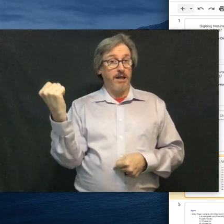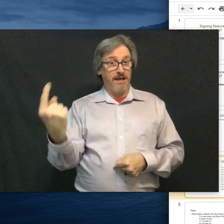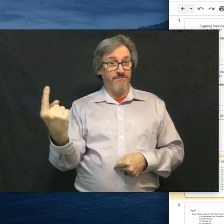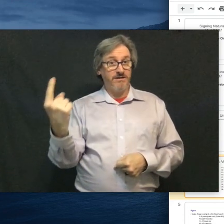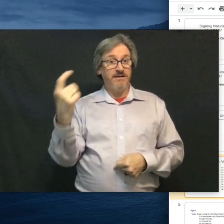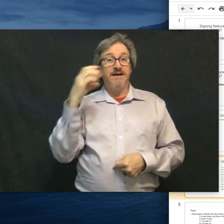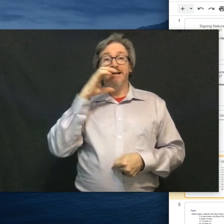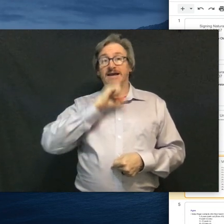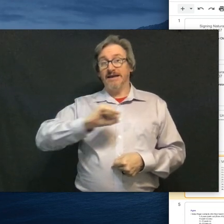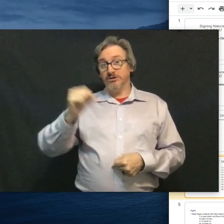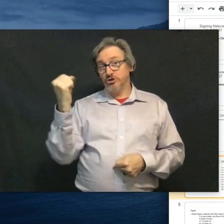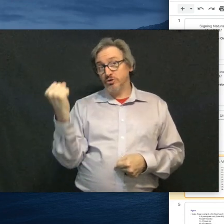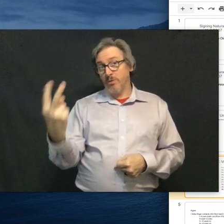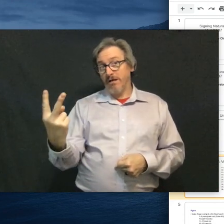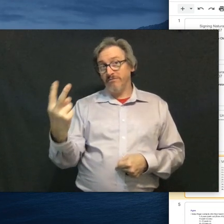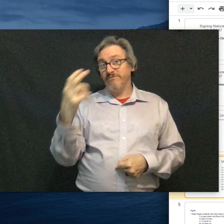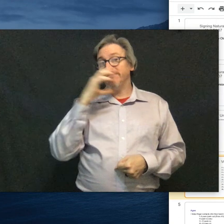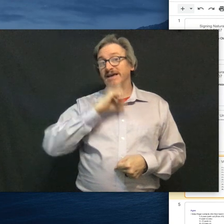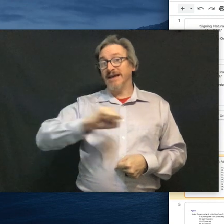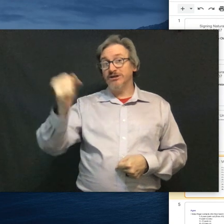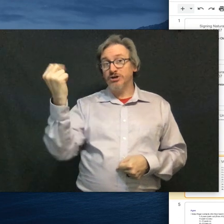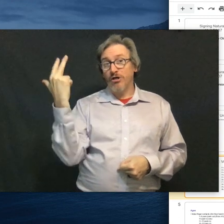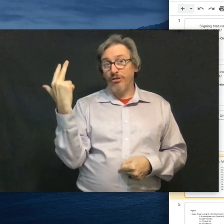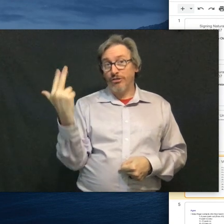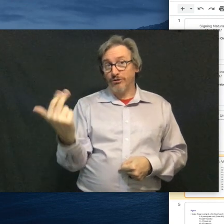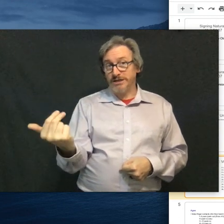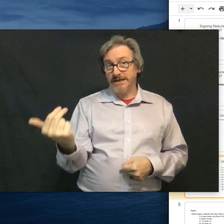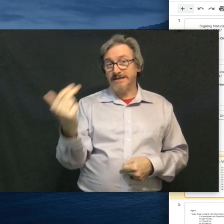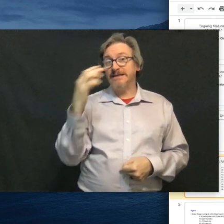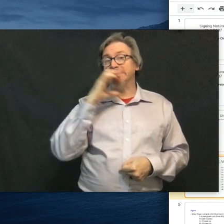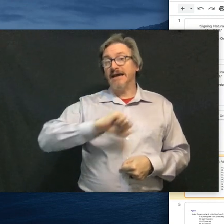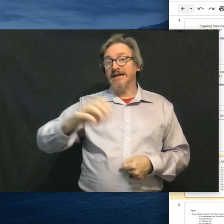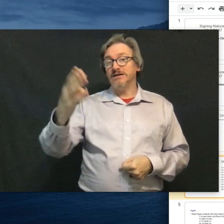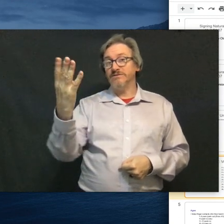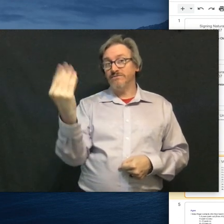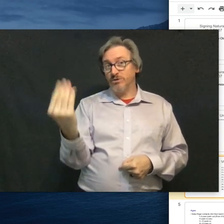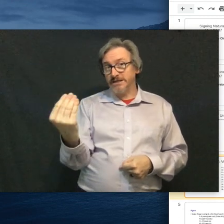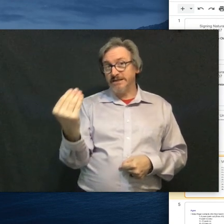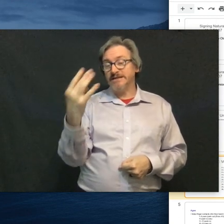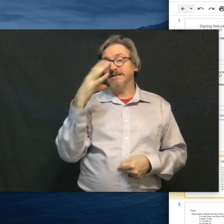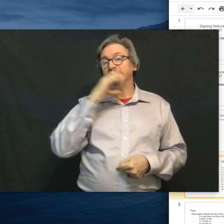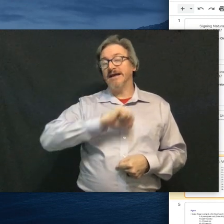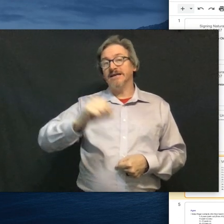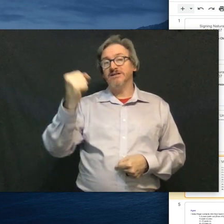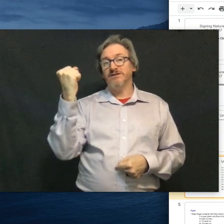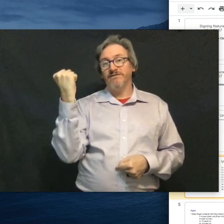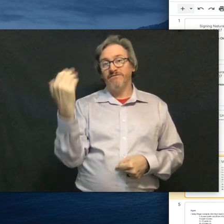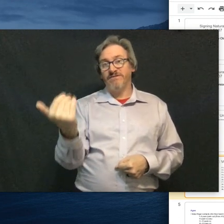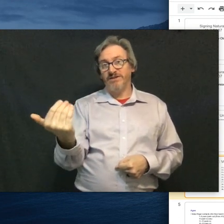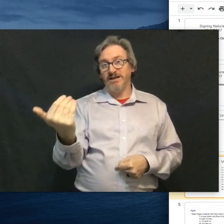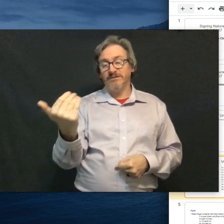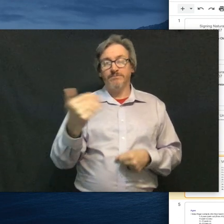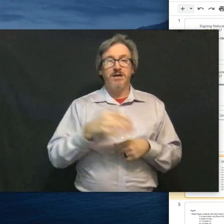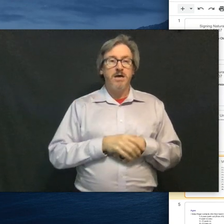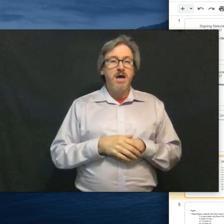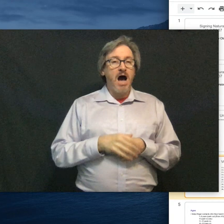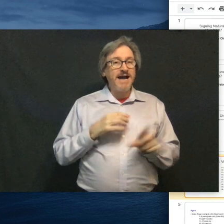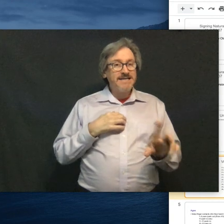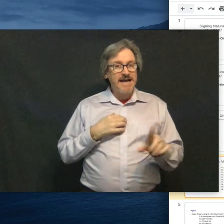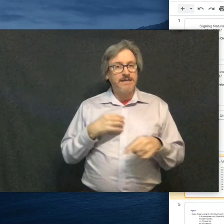age eleven, age twelve, age thirteen, age fourteen, age fifteen.